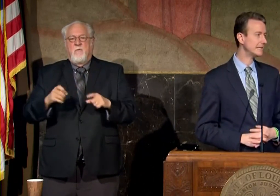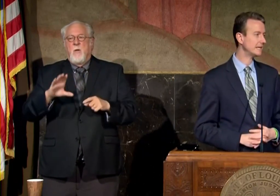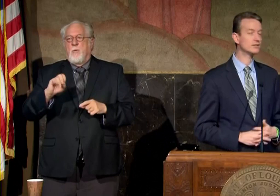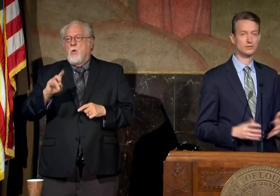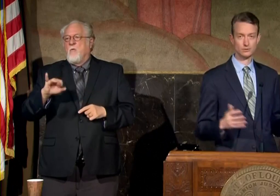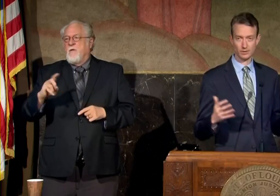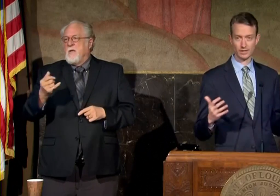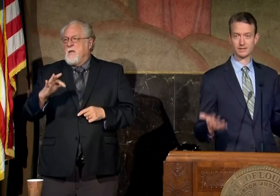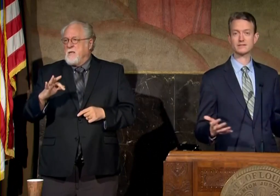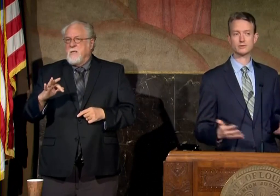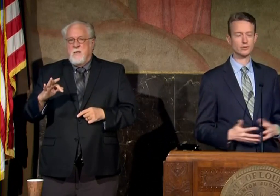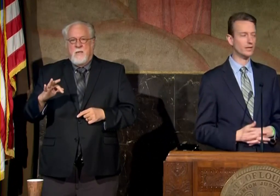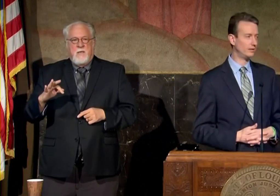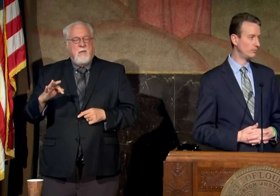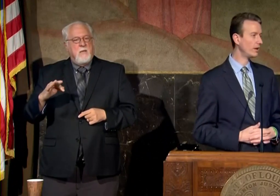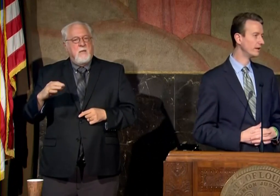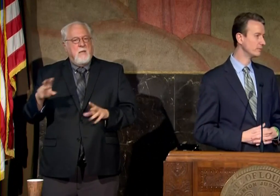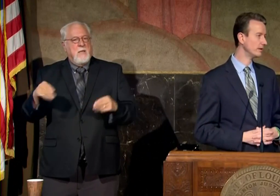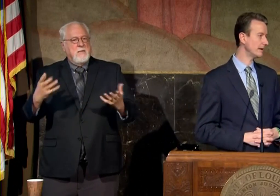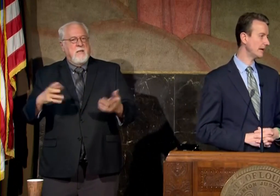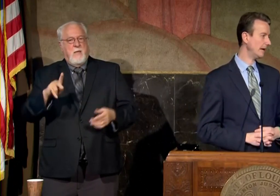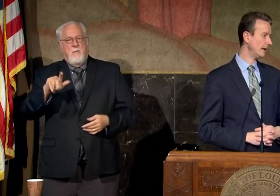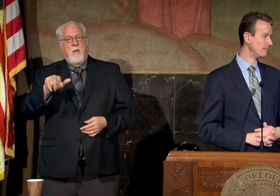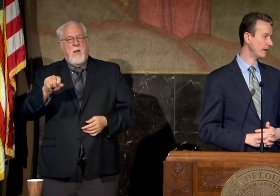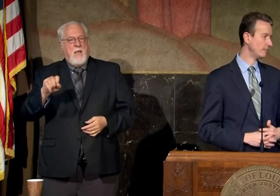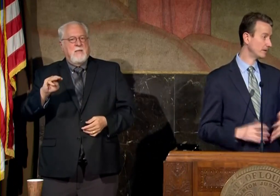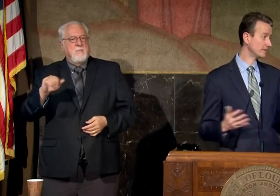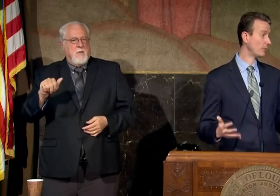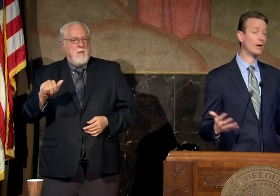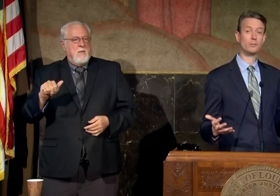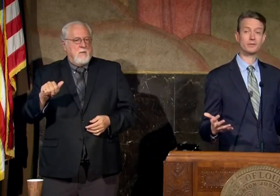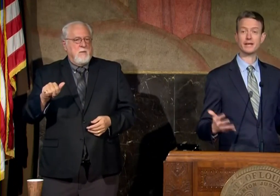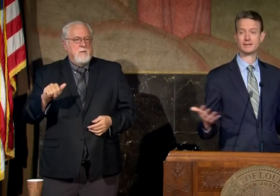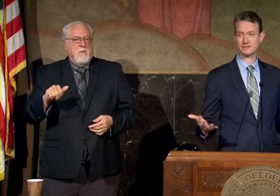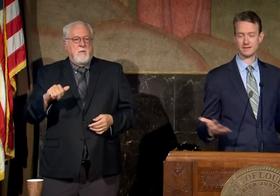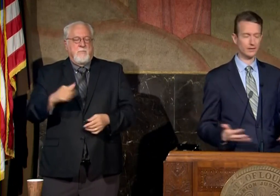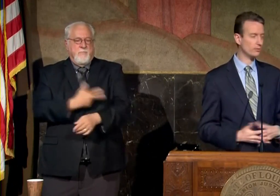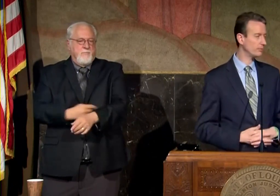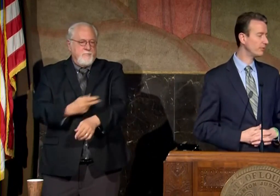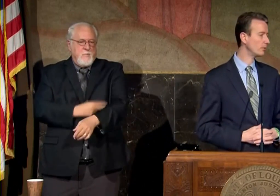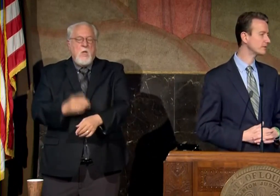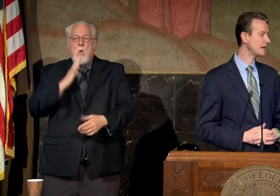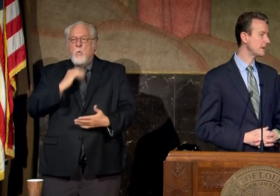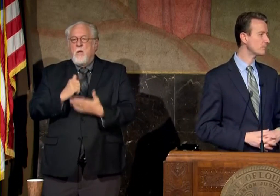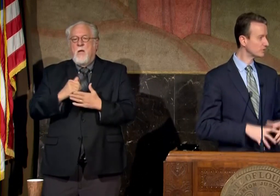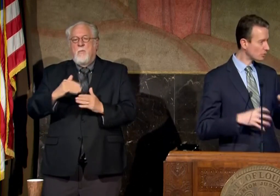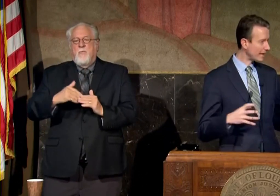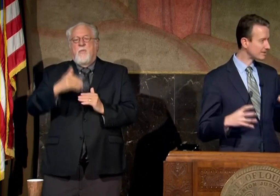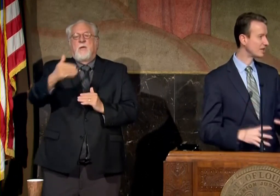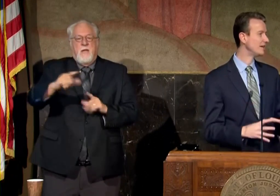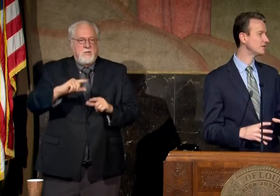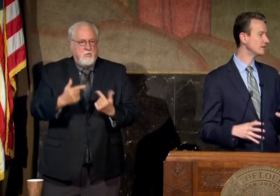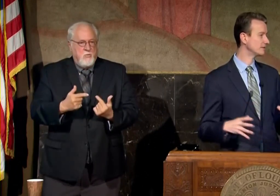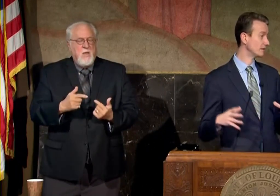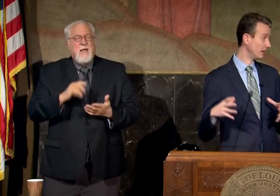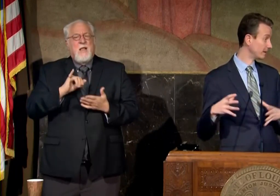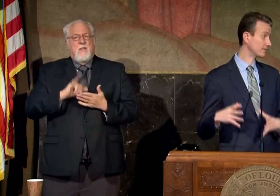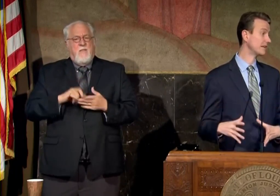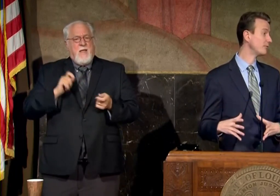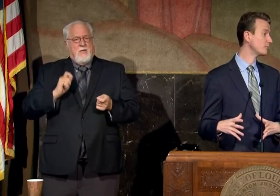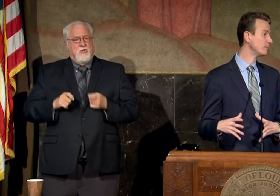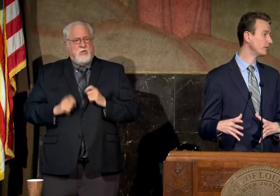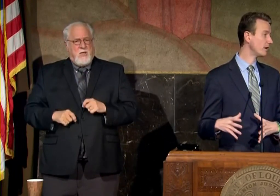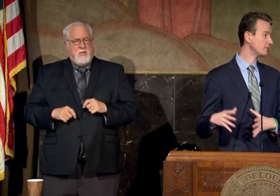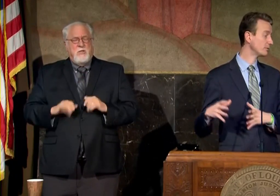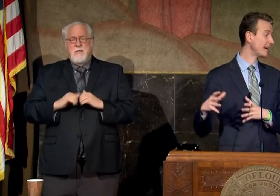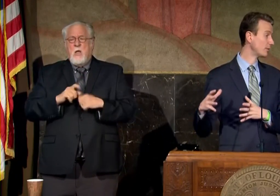19 to consider donating your plasma because that will help the next group of folks but so that changes the length of